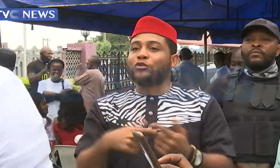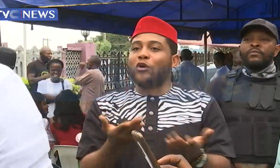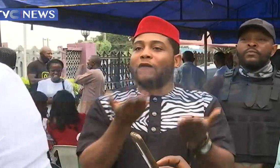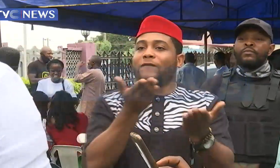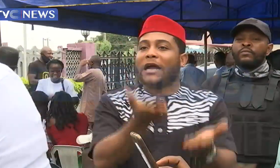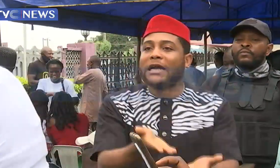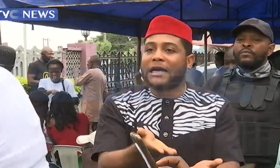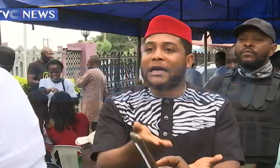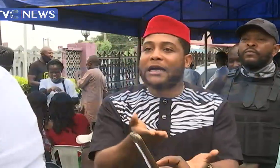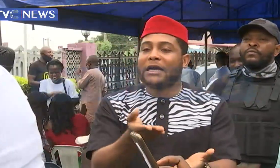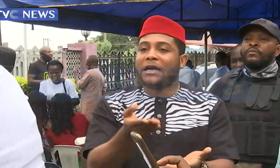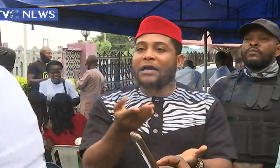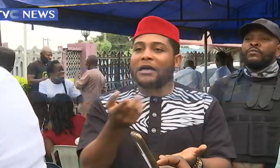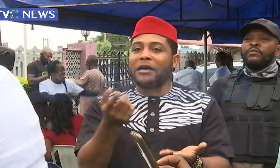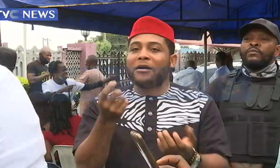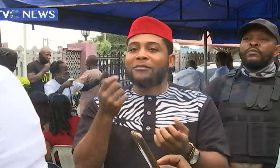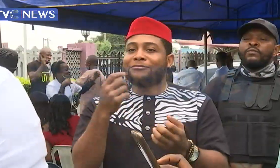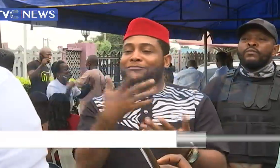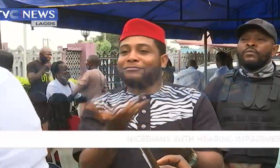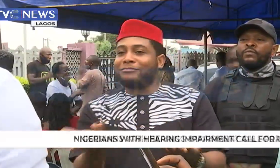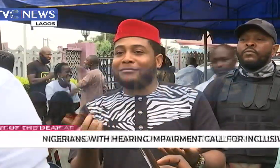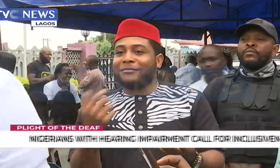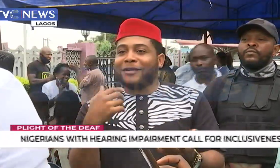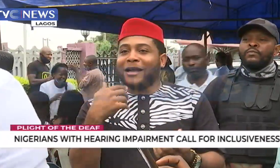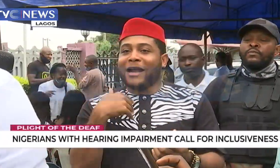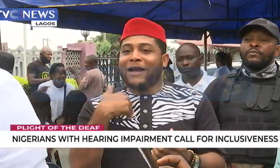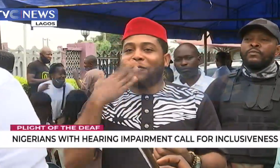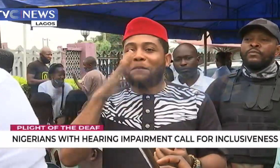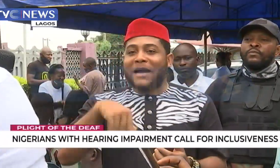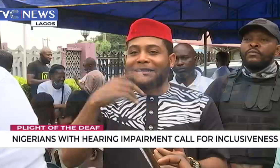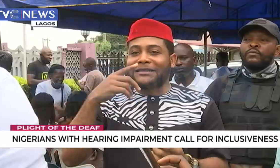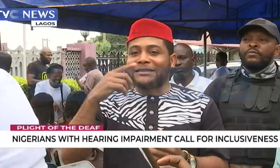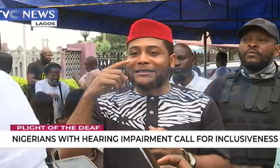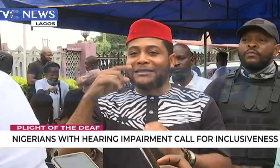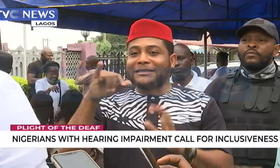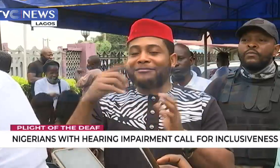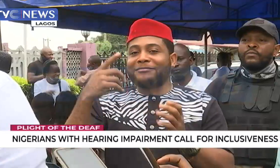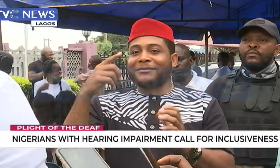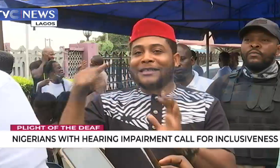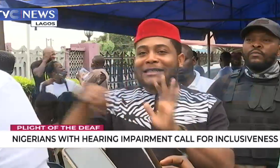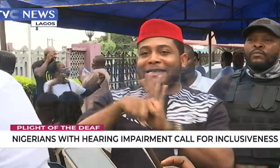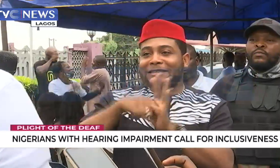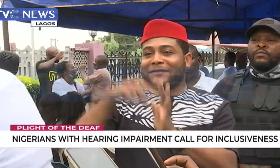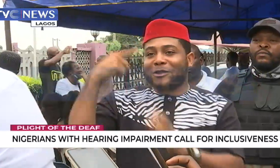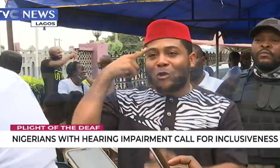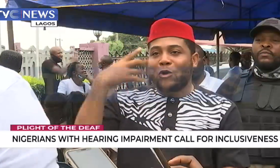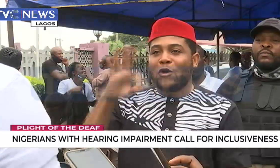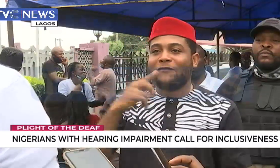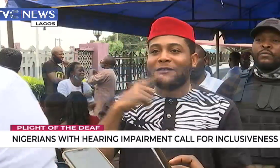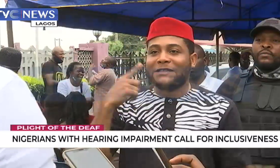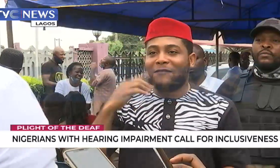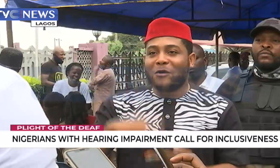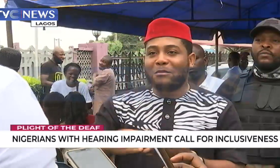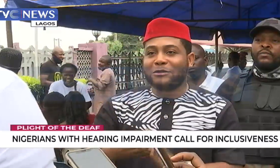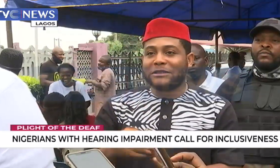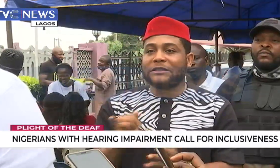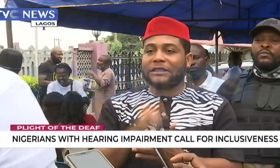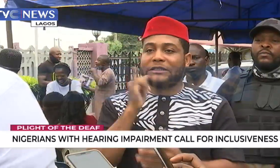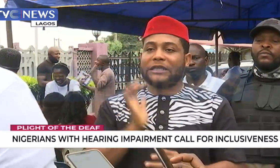The deaf community has nothing to offer. And so many other things. The negative mindset about the